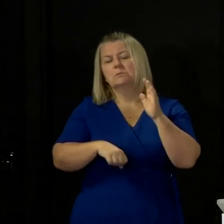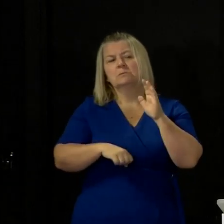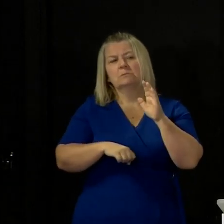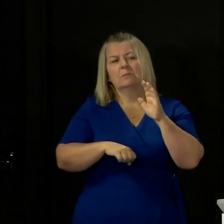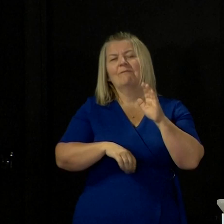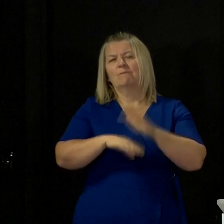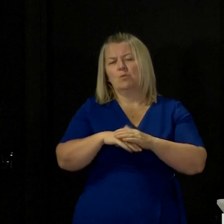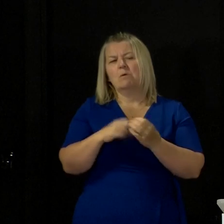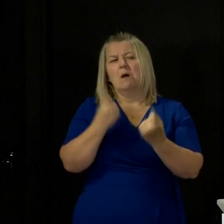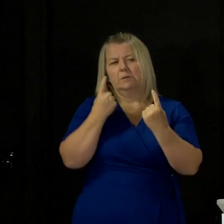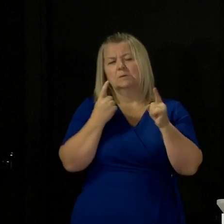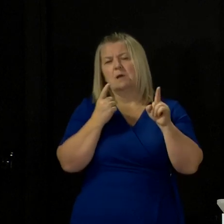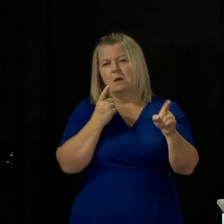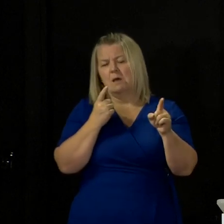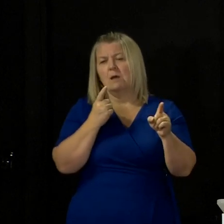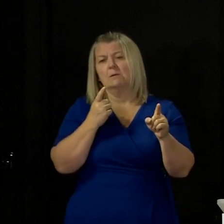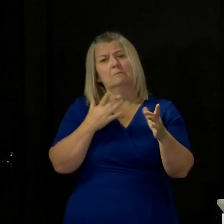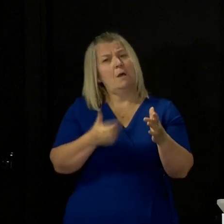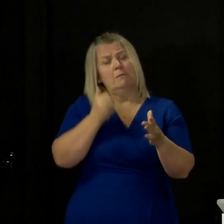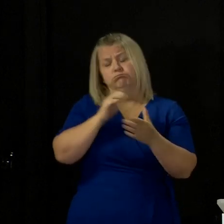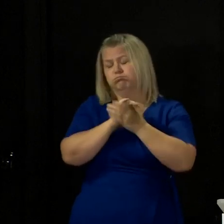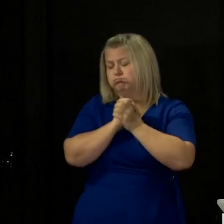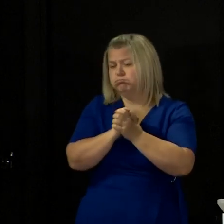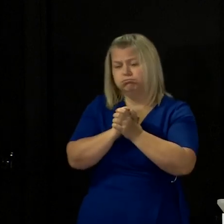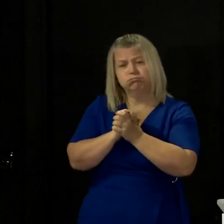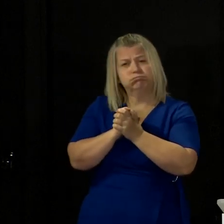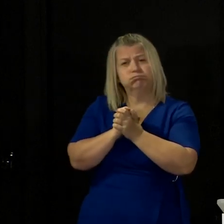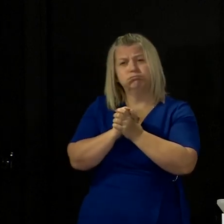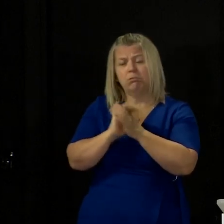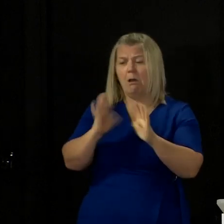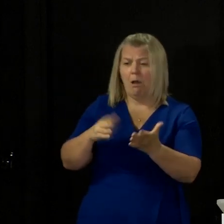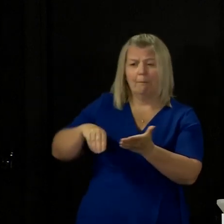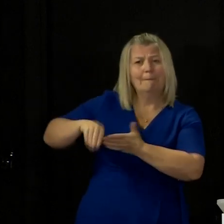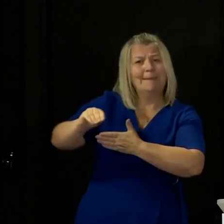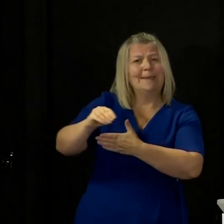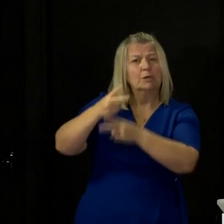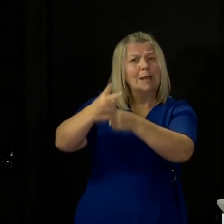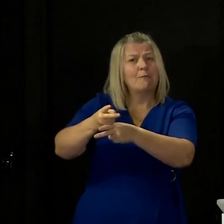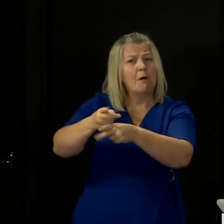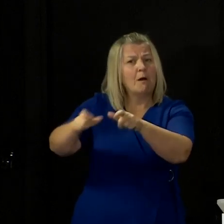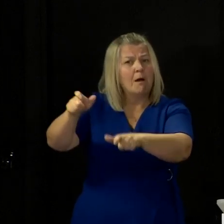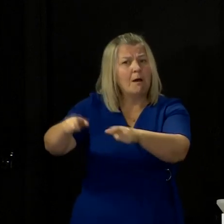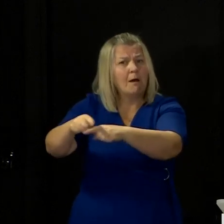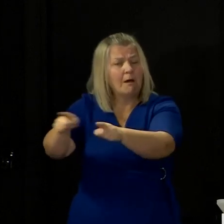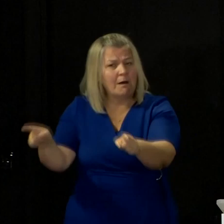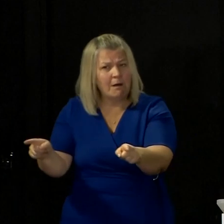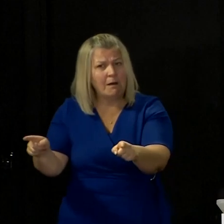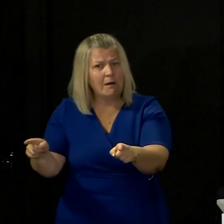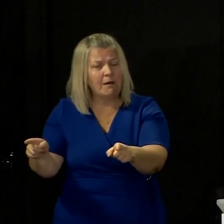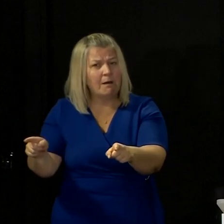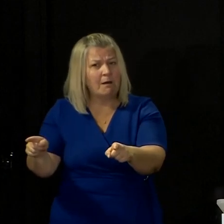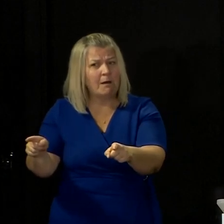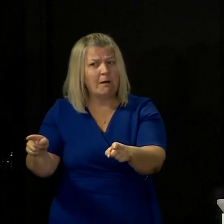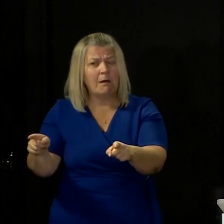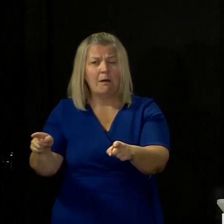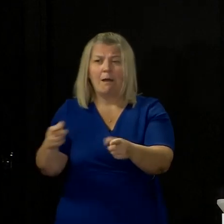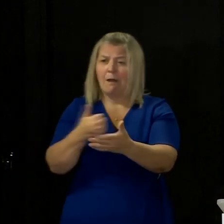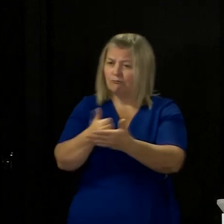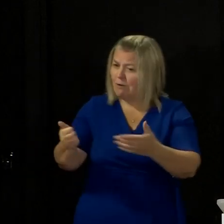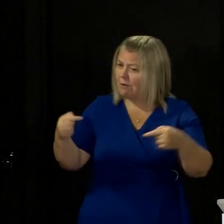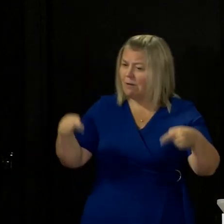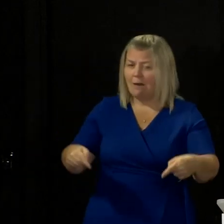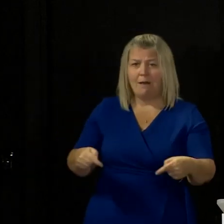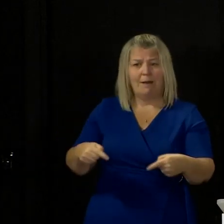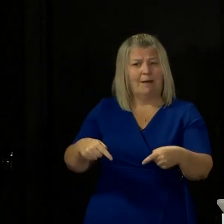what a huge debt of gratitude we owe to unpaid carers in normal times but as I've said on many occasions standing at this rostrum during